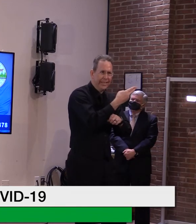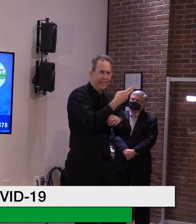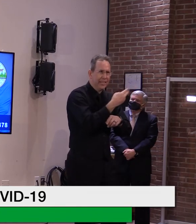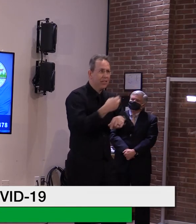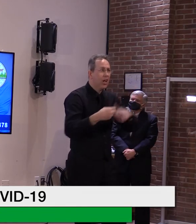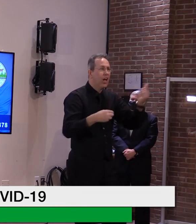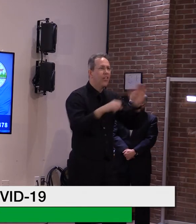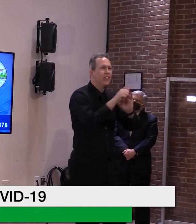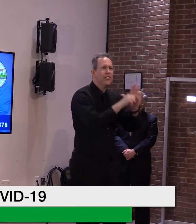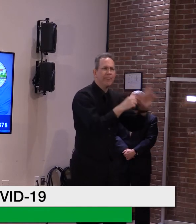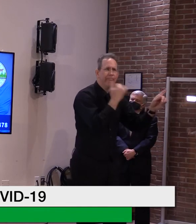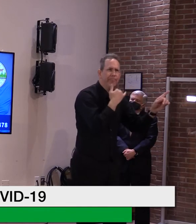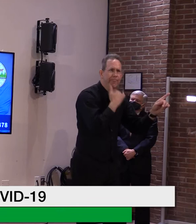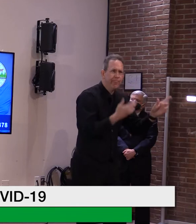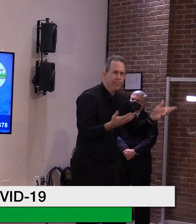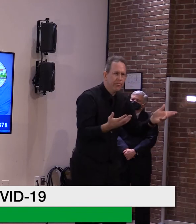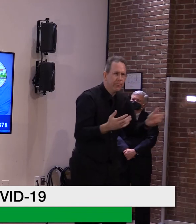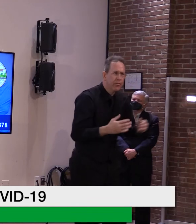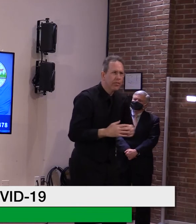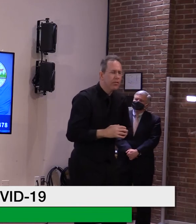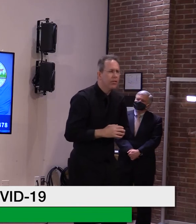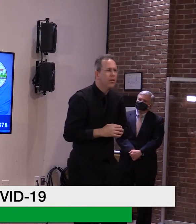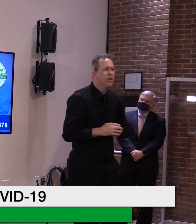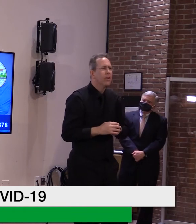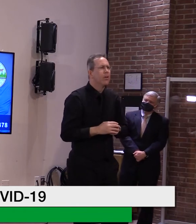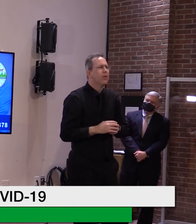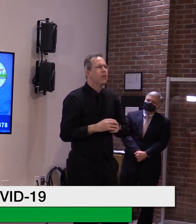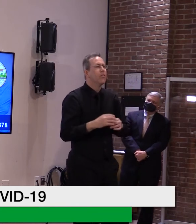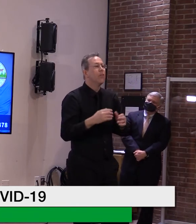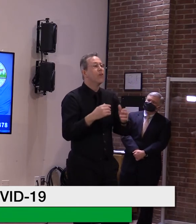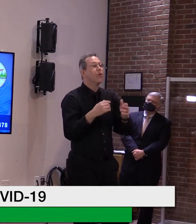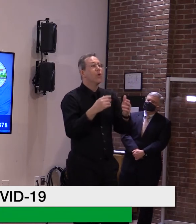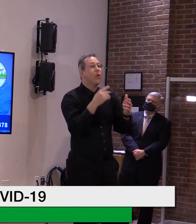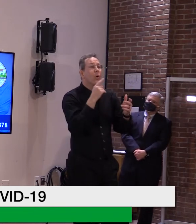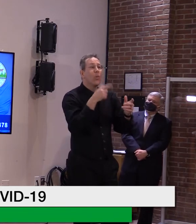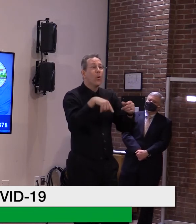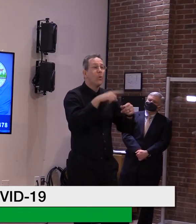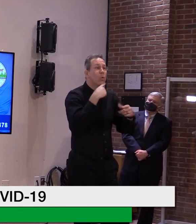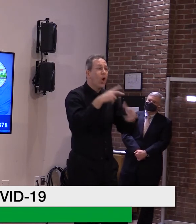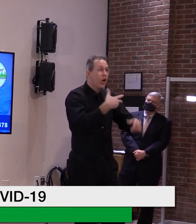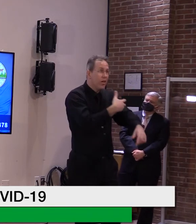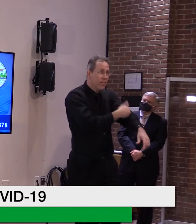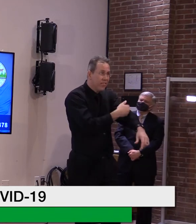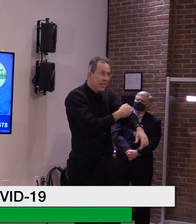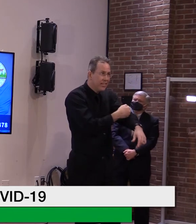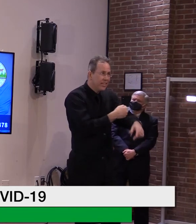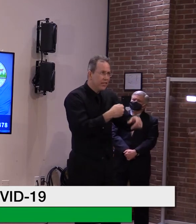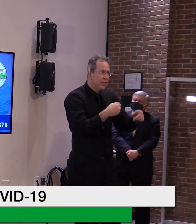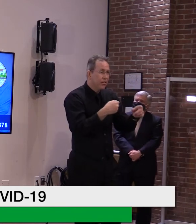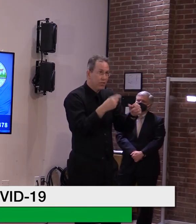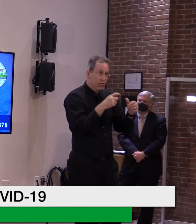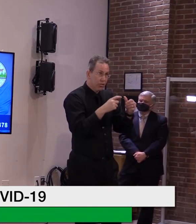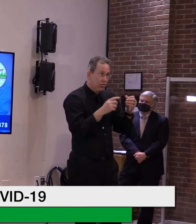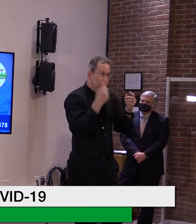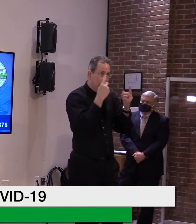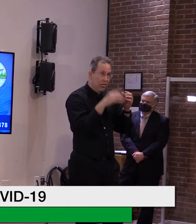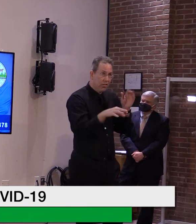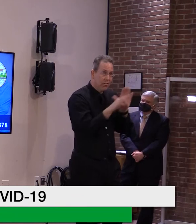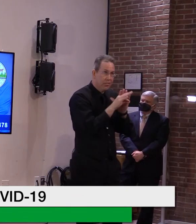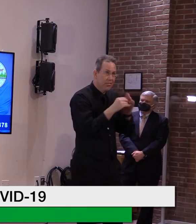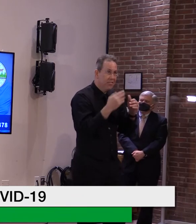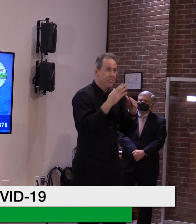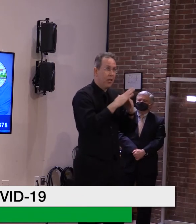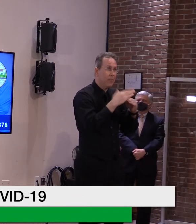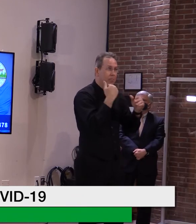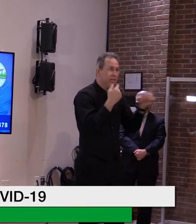completely are not the ones necessarily leading on that percent use metric. And as I said, it's actually shown to work in the opposite way as well. I think for Vermont, the